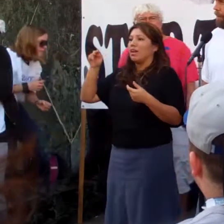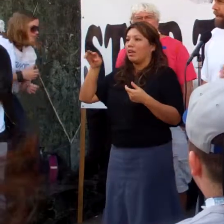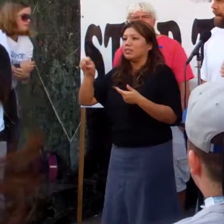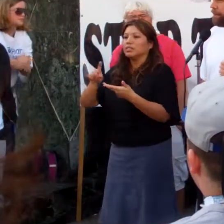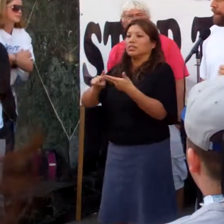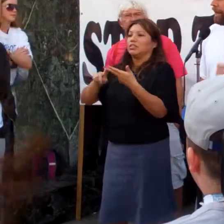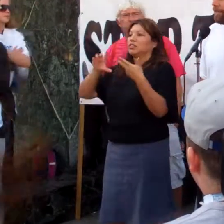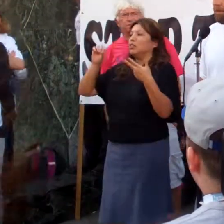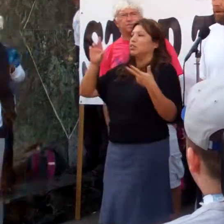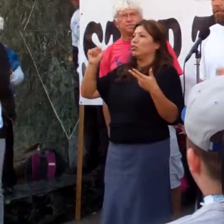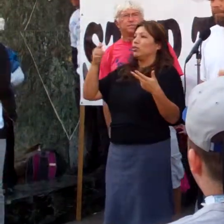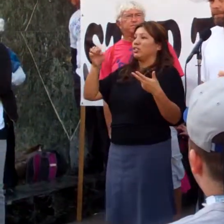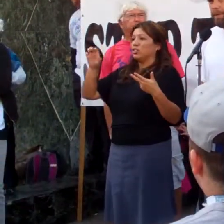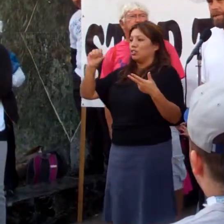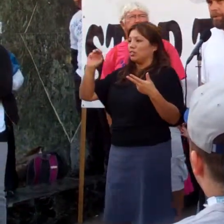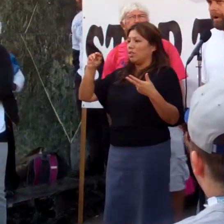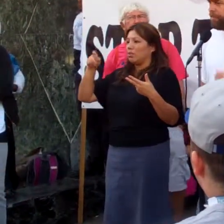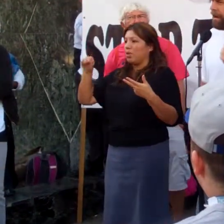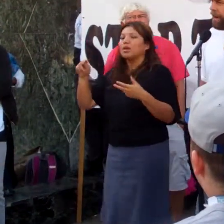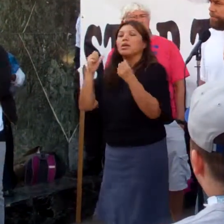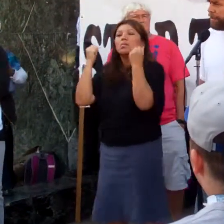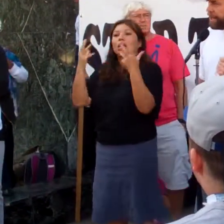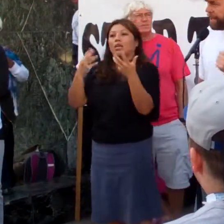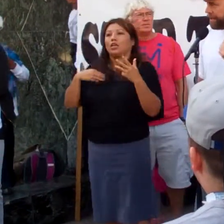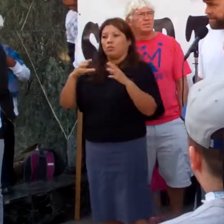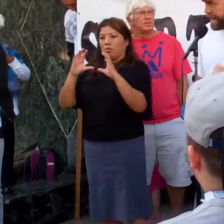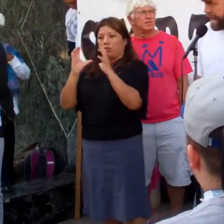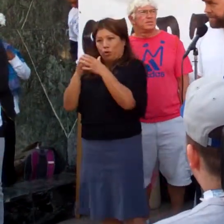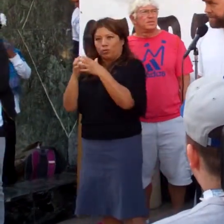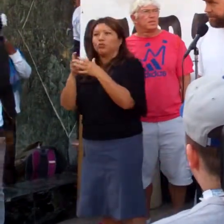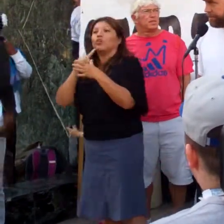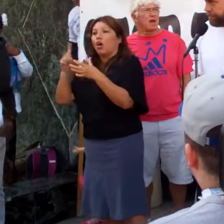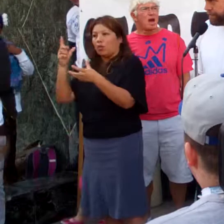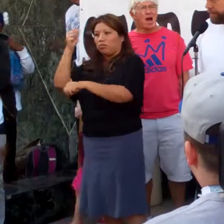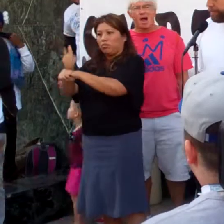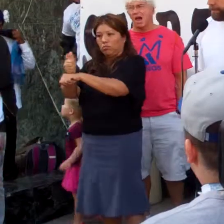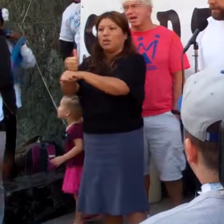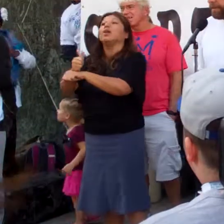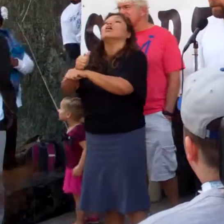are putting on the ballot for November 2012, a millionaire's tax.